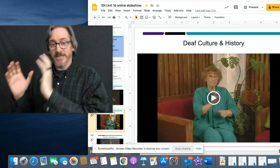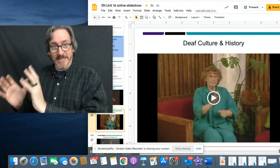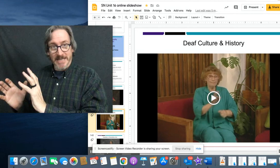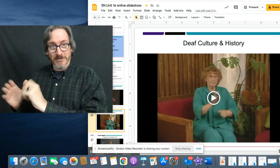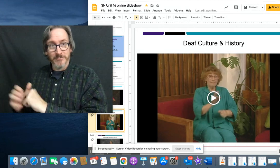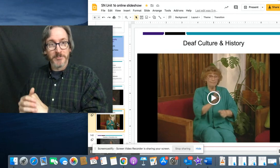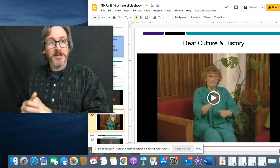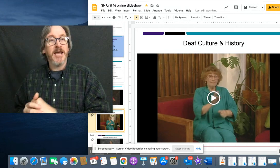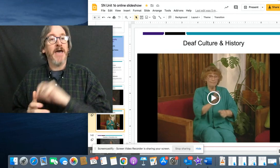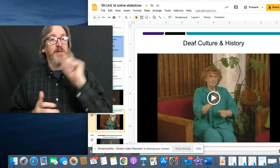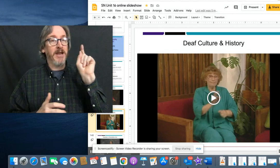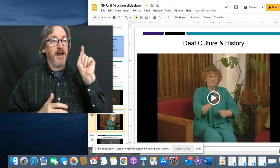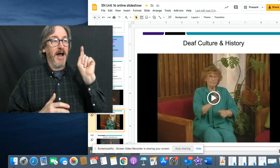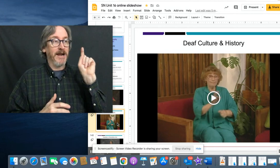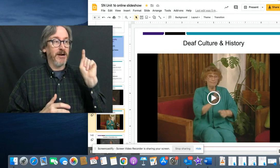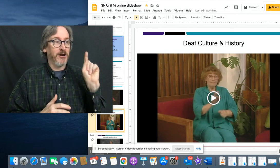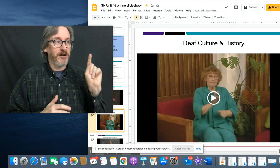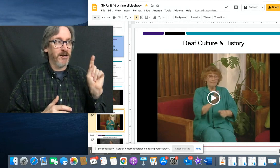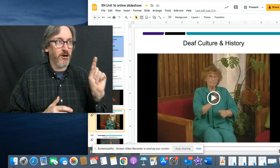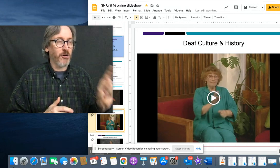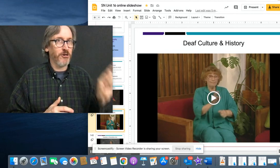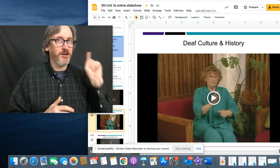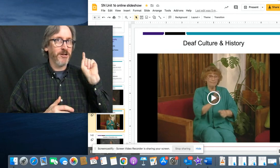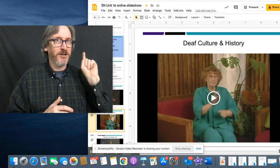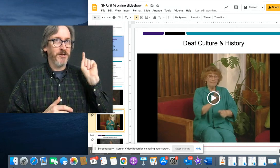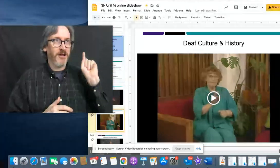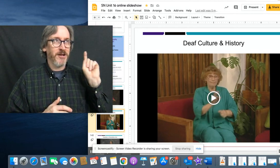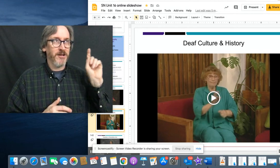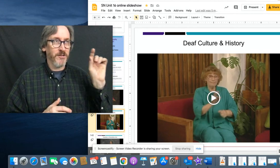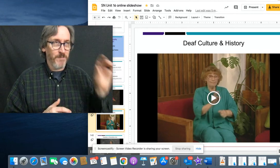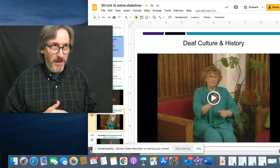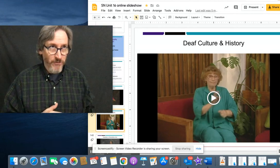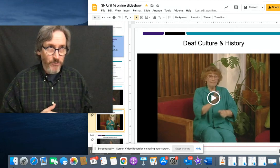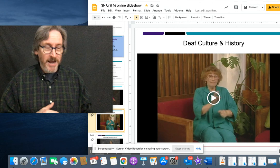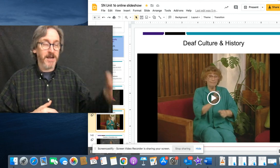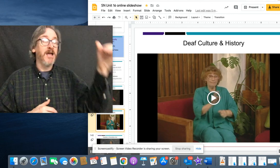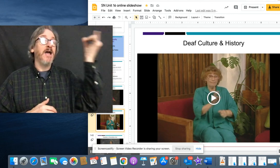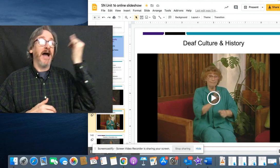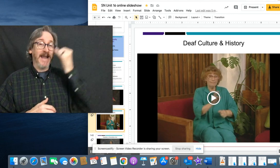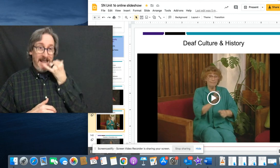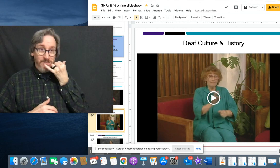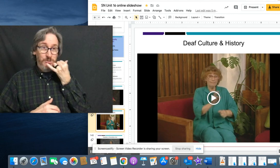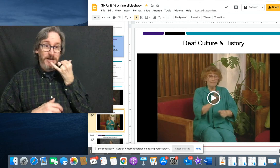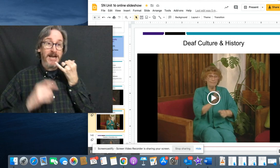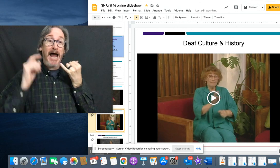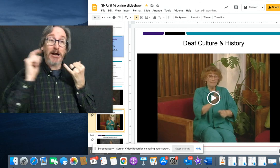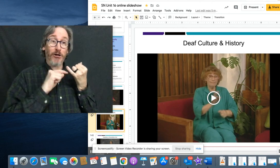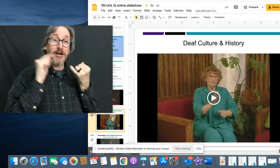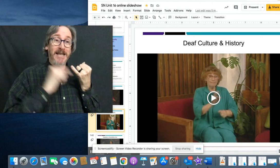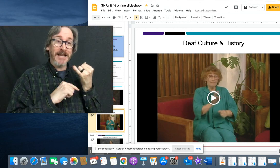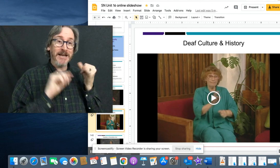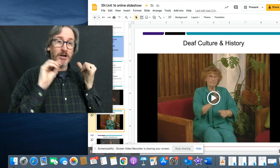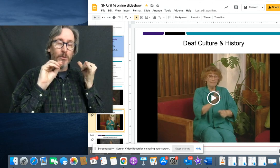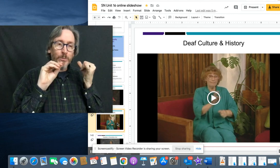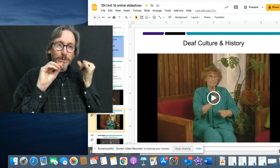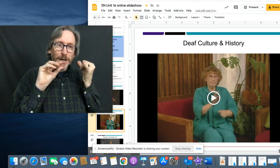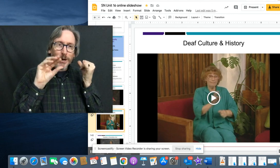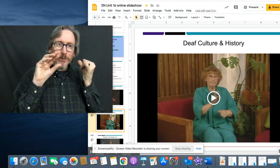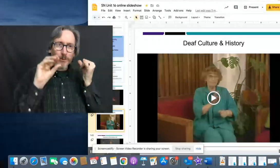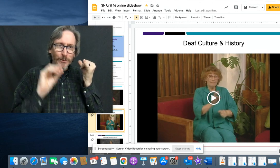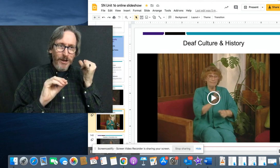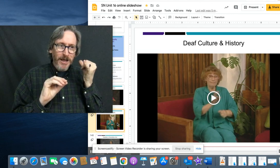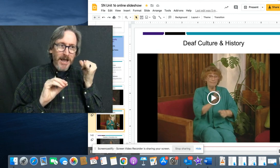So she went to get the kitten. And then I heard my phone rang. I answered it. I heard a kitten go.